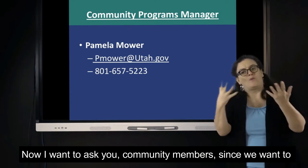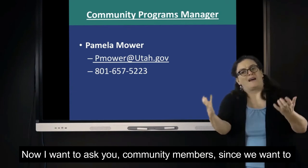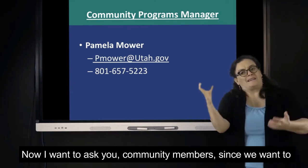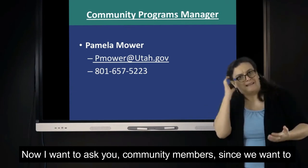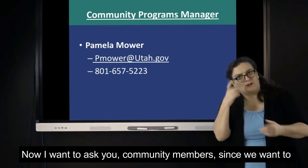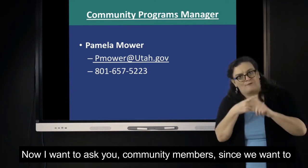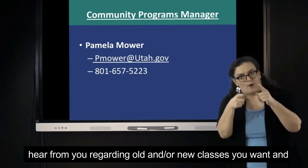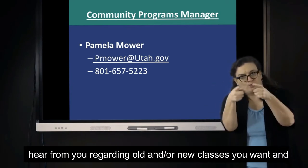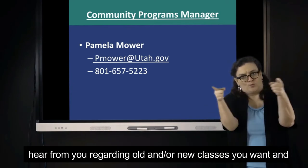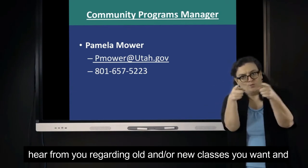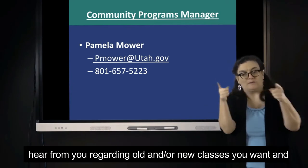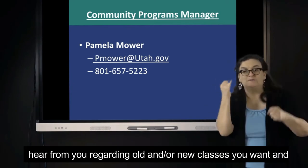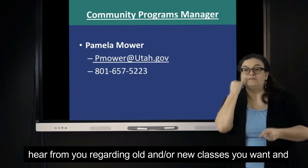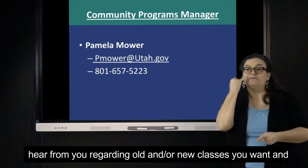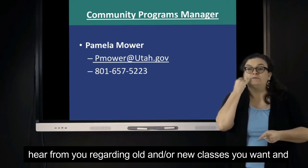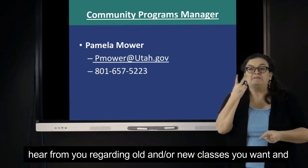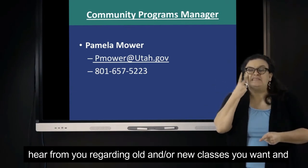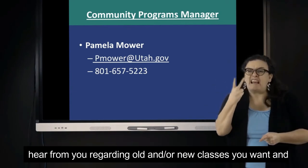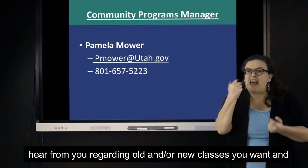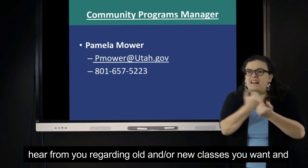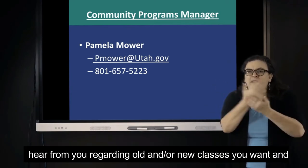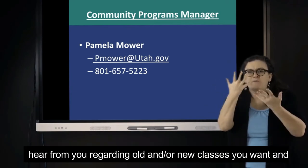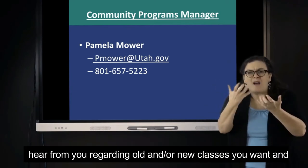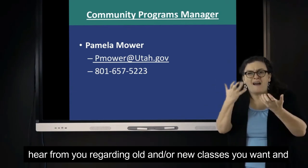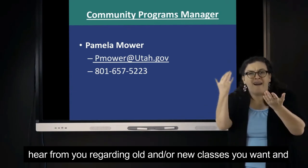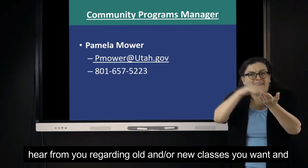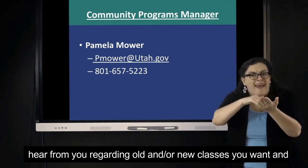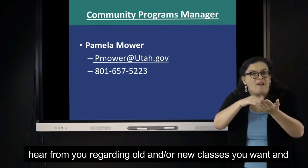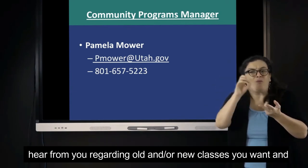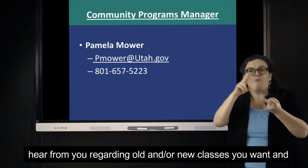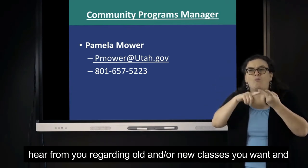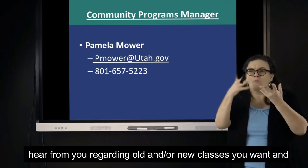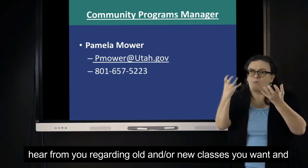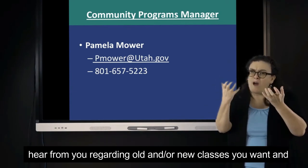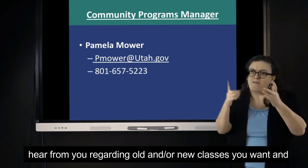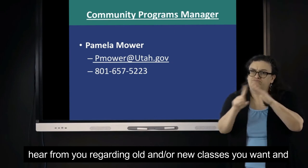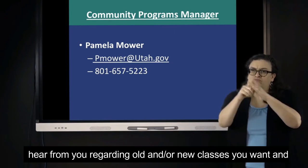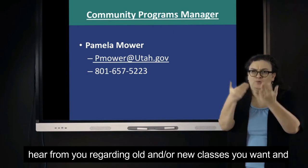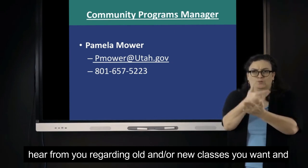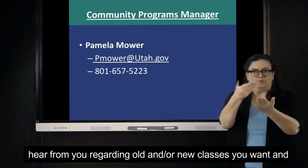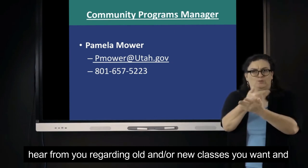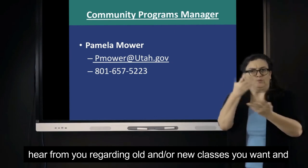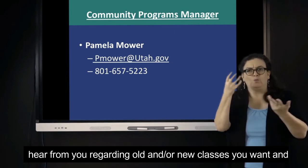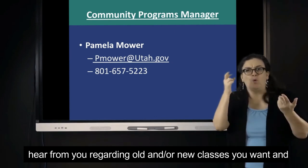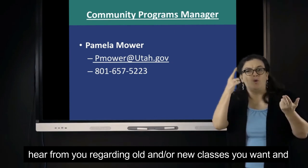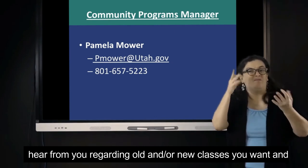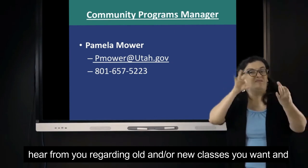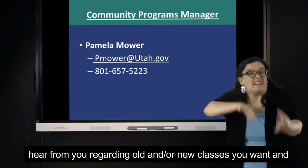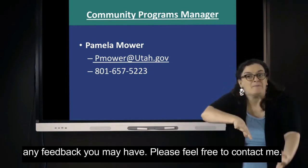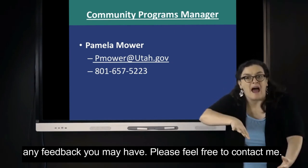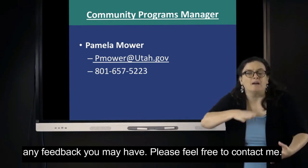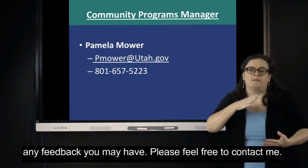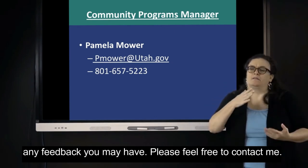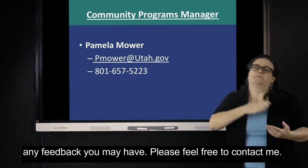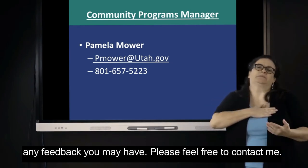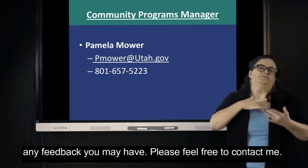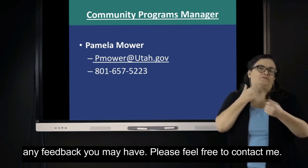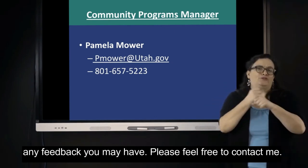As a community, I'd like to hear from you. If you see anything that you'd like to see again, or some new type of class